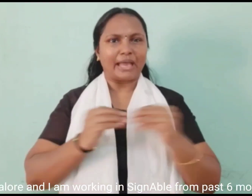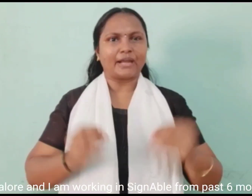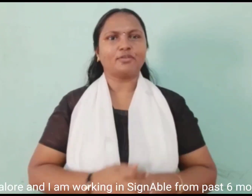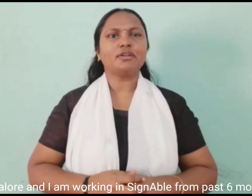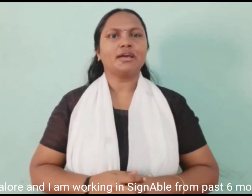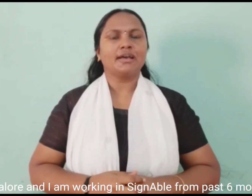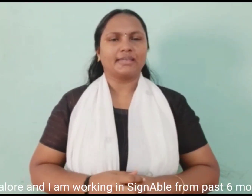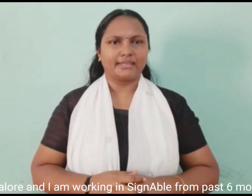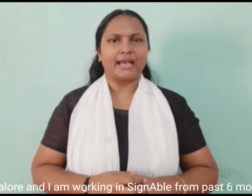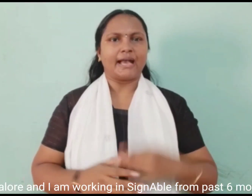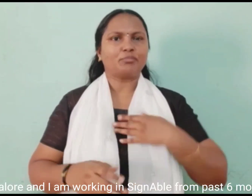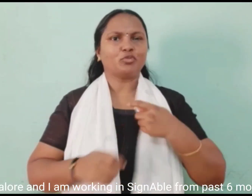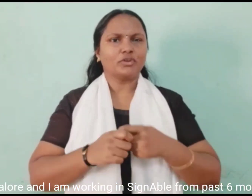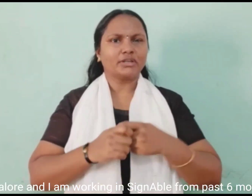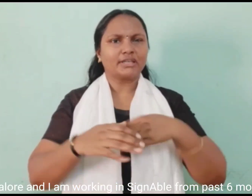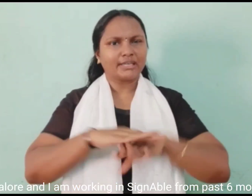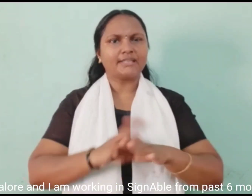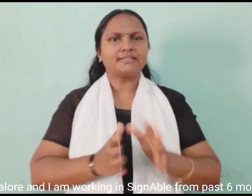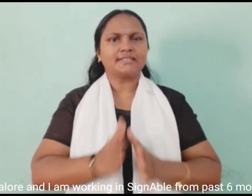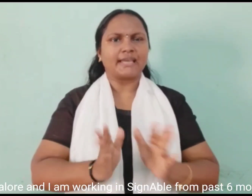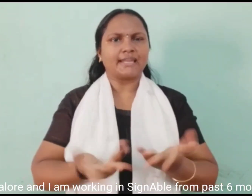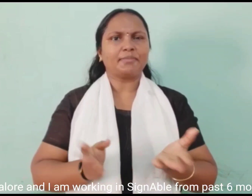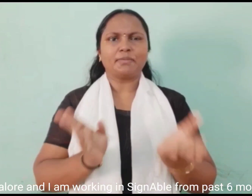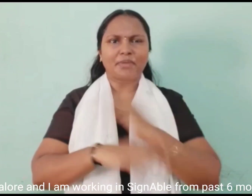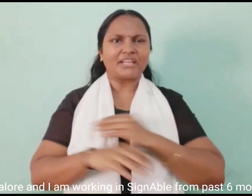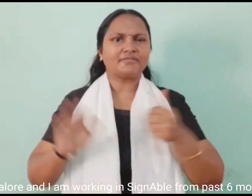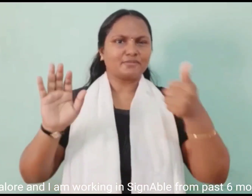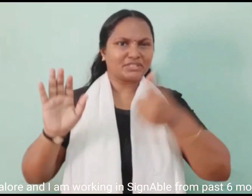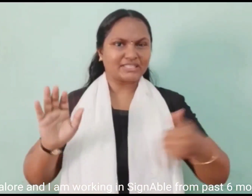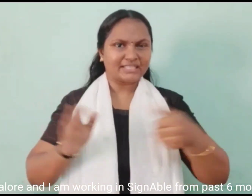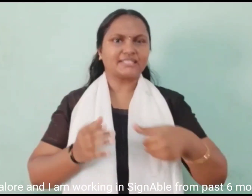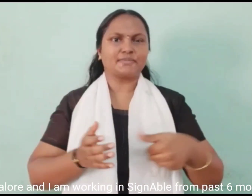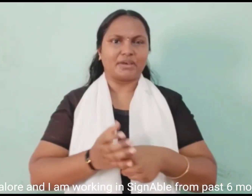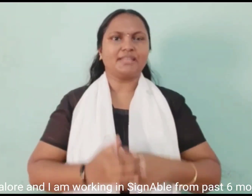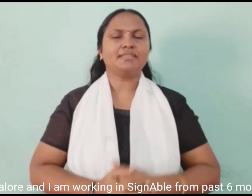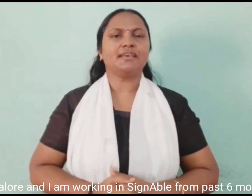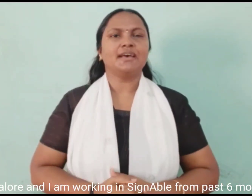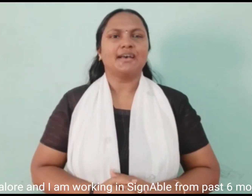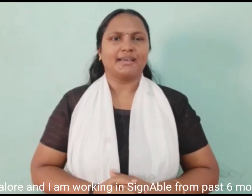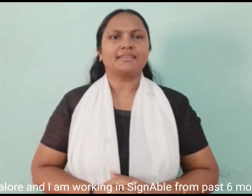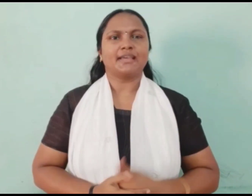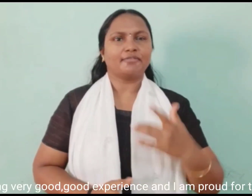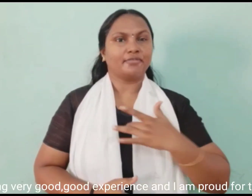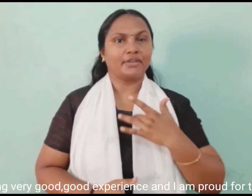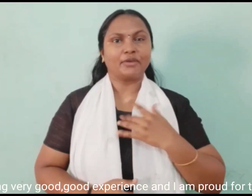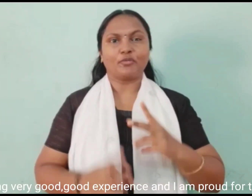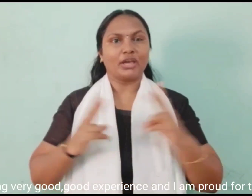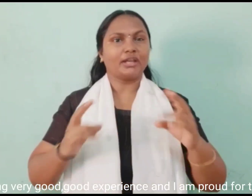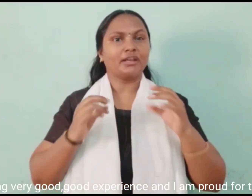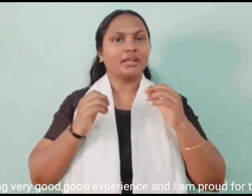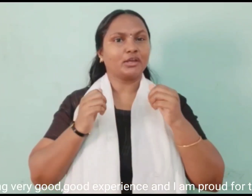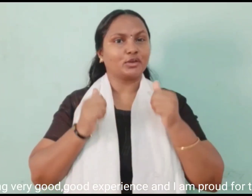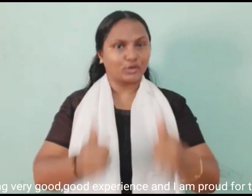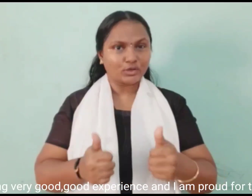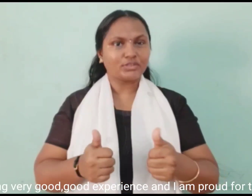Bangalore yeah I'm working in signable past from six months and you are feeling very good